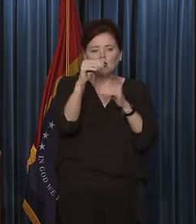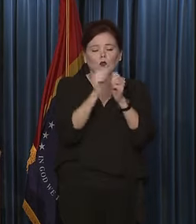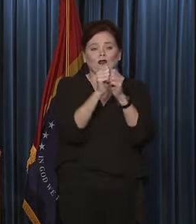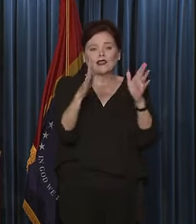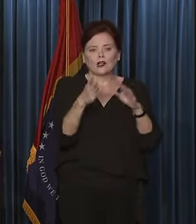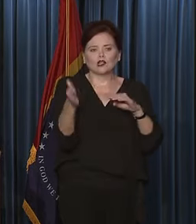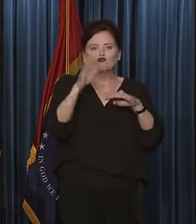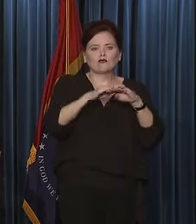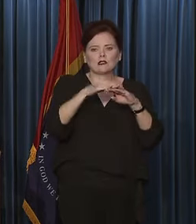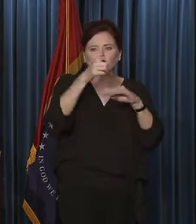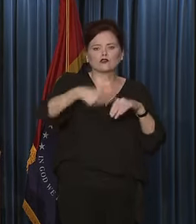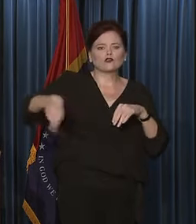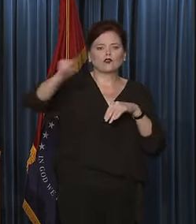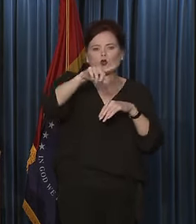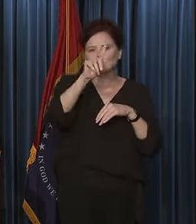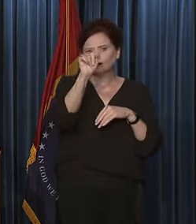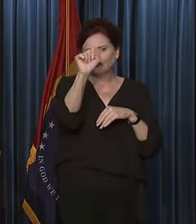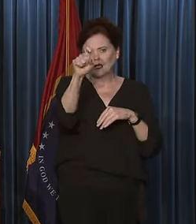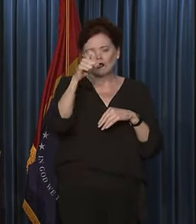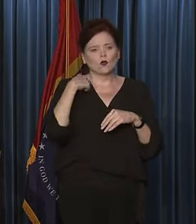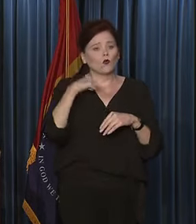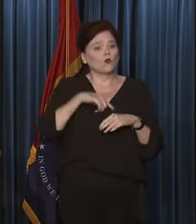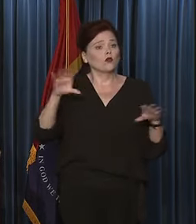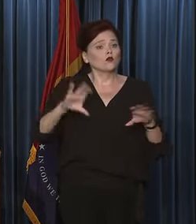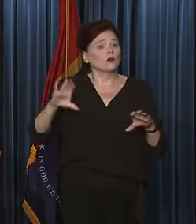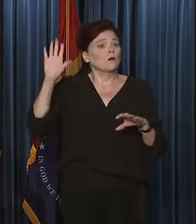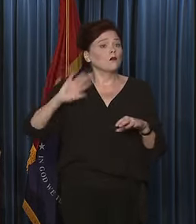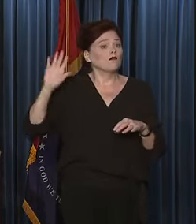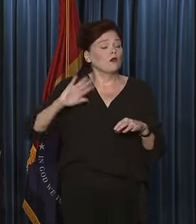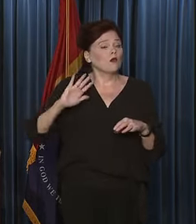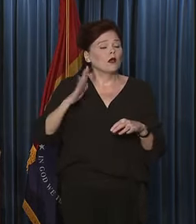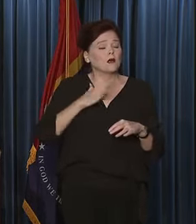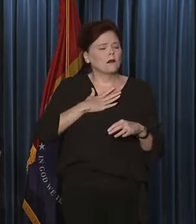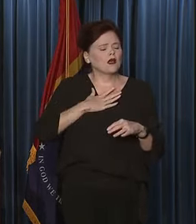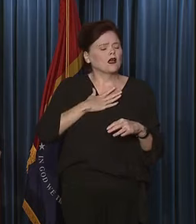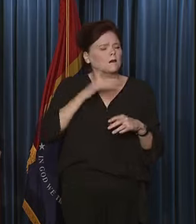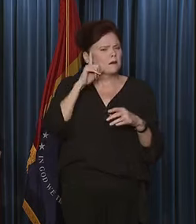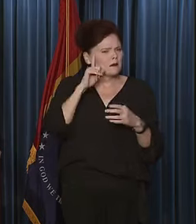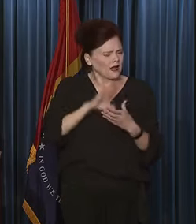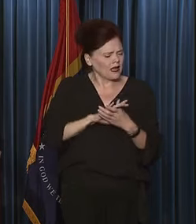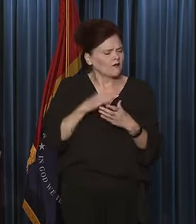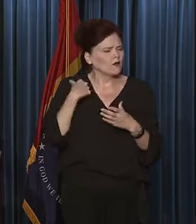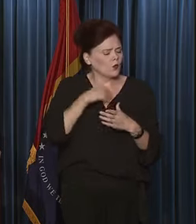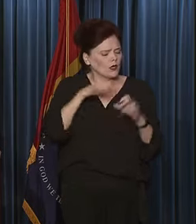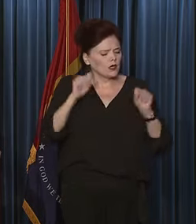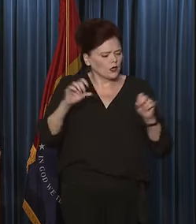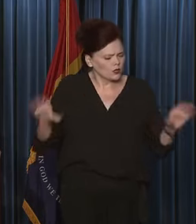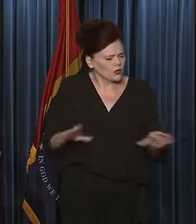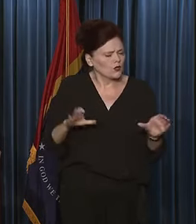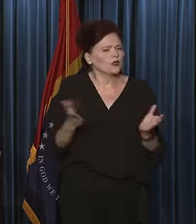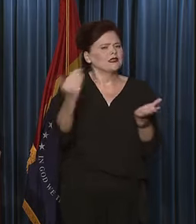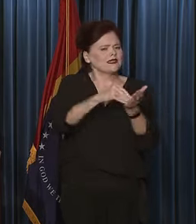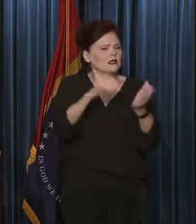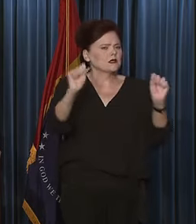anybody's taxes. We did it before, and it is my firm belief that we can do it again.